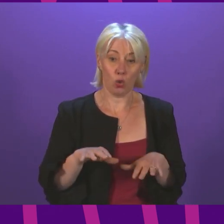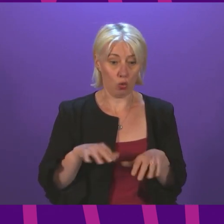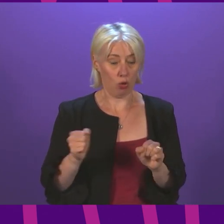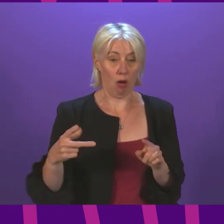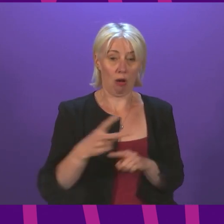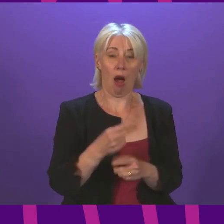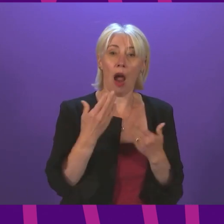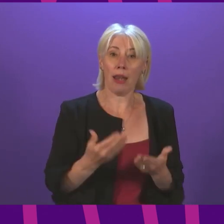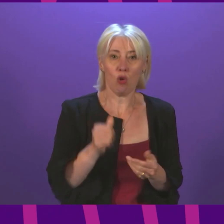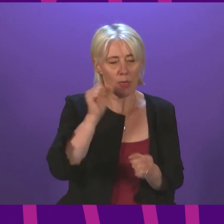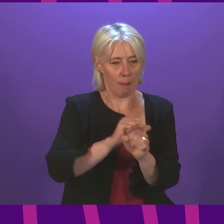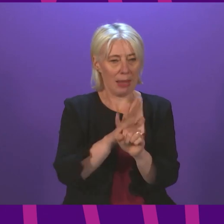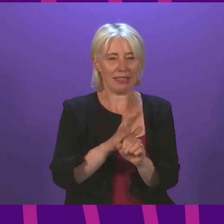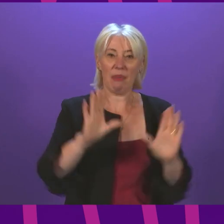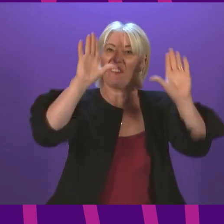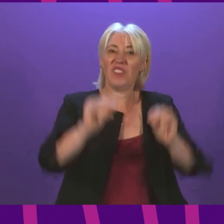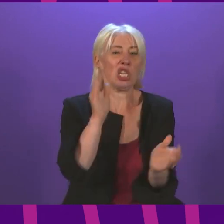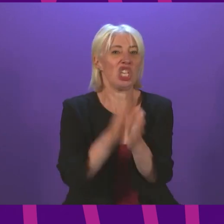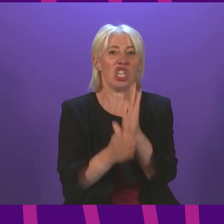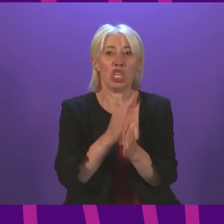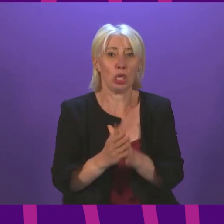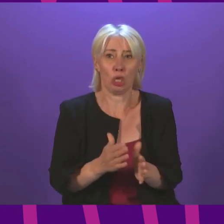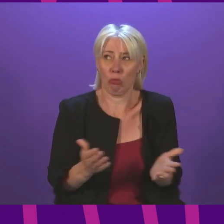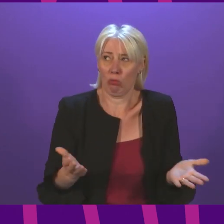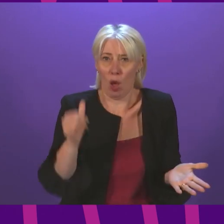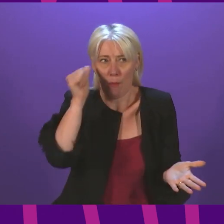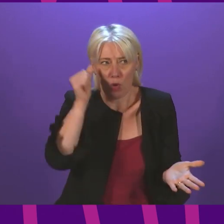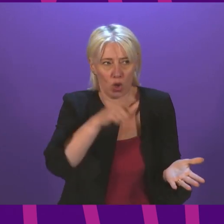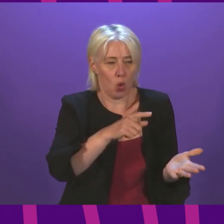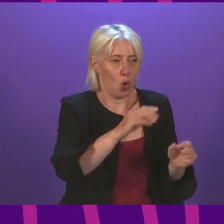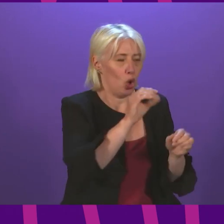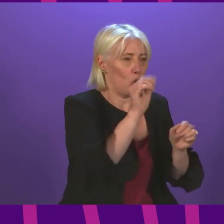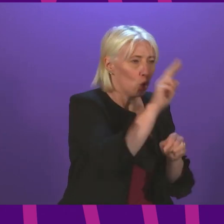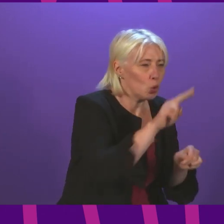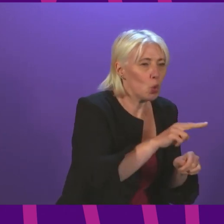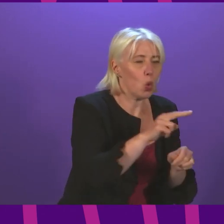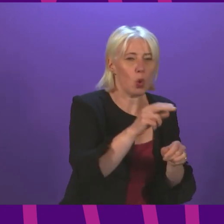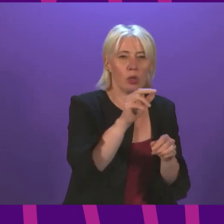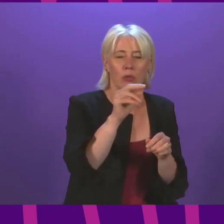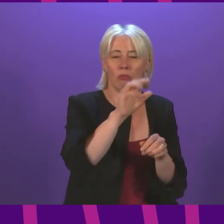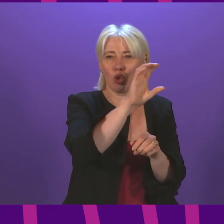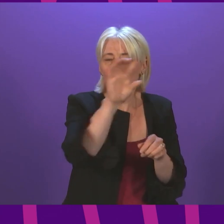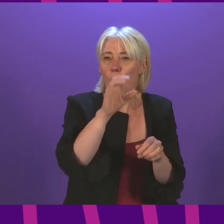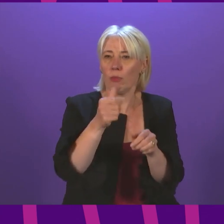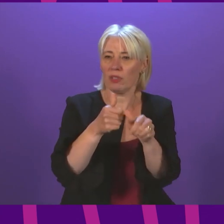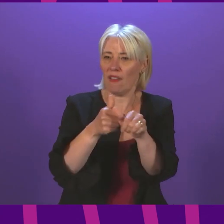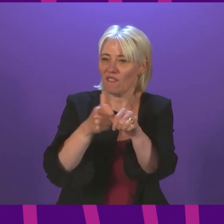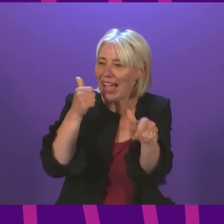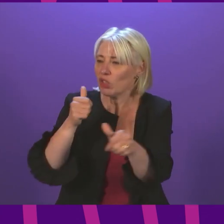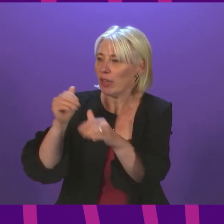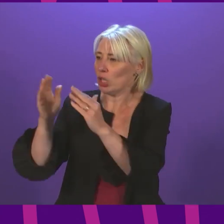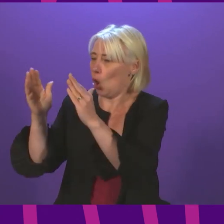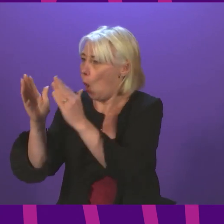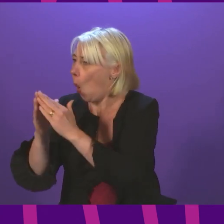that the crisis is over. When we know that this crisis in our schools, our shops, our factories, our streets and around our kitchen tables